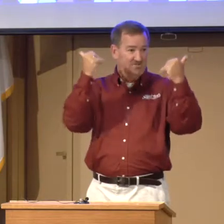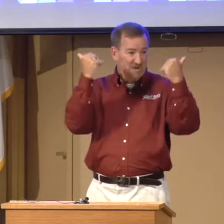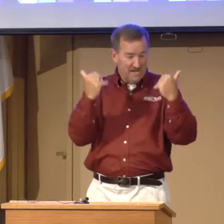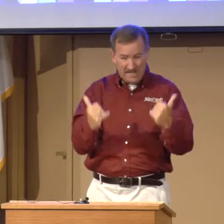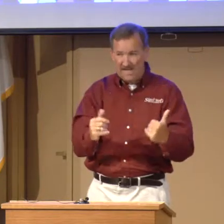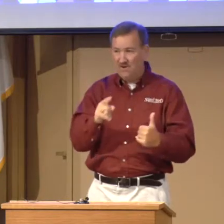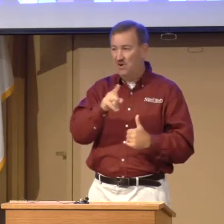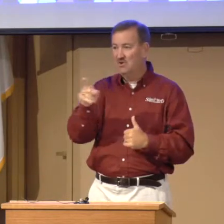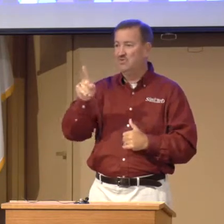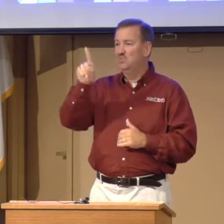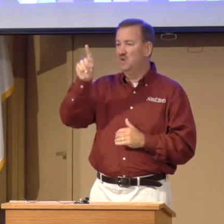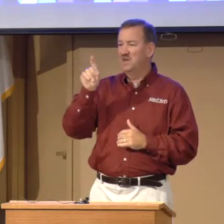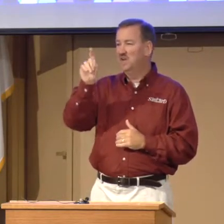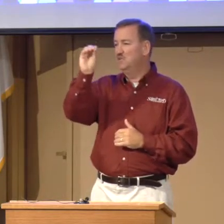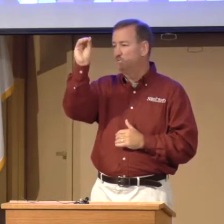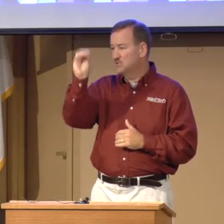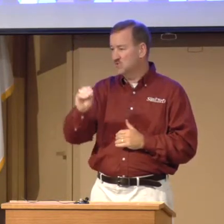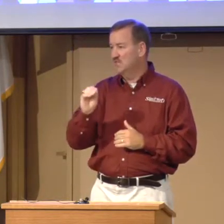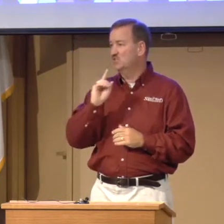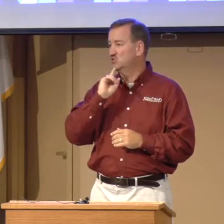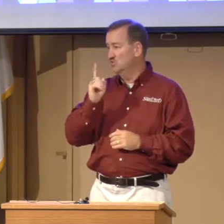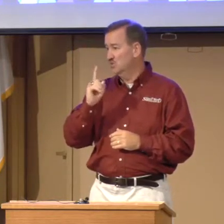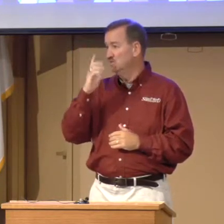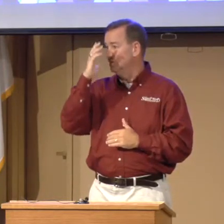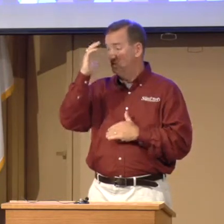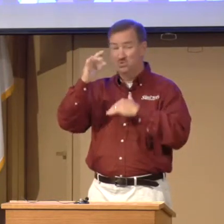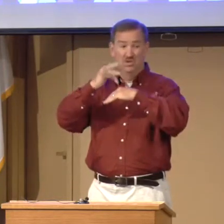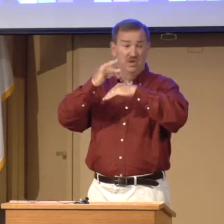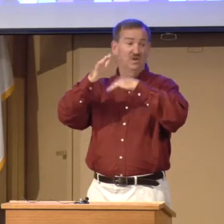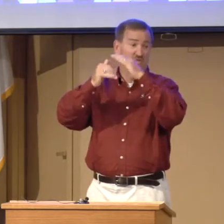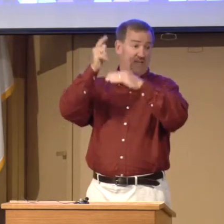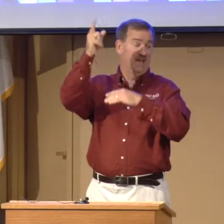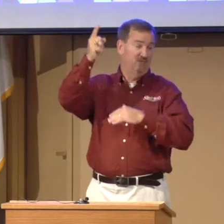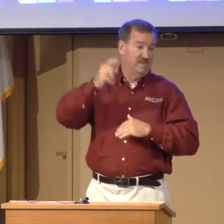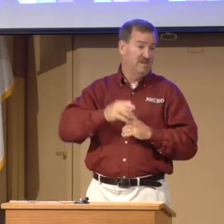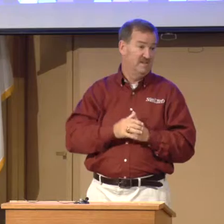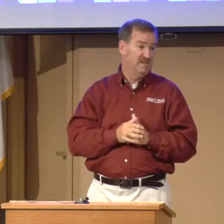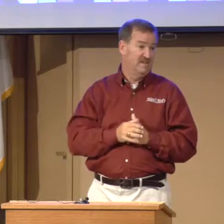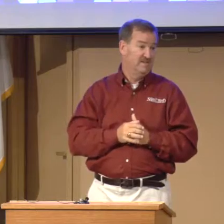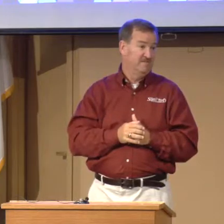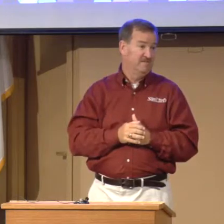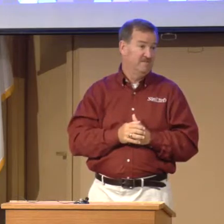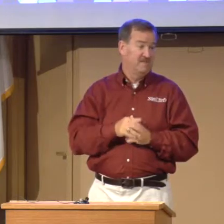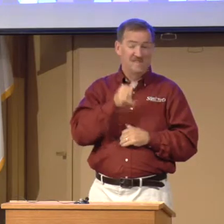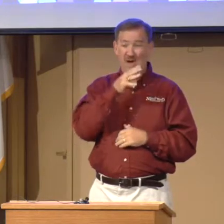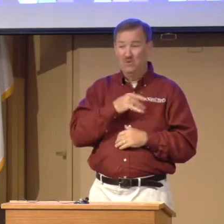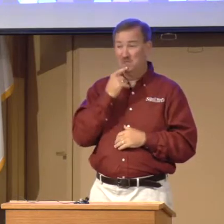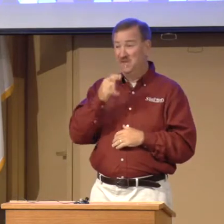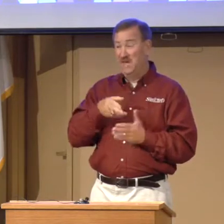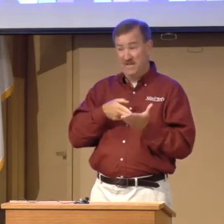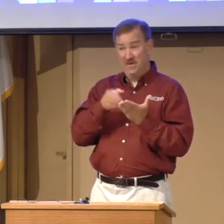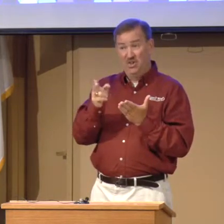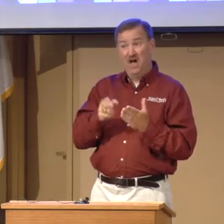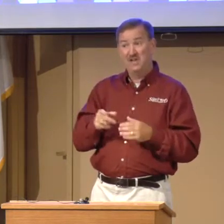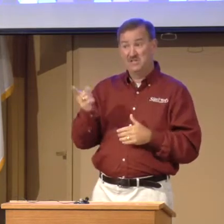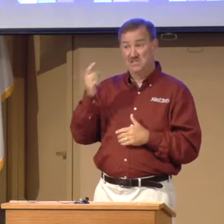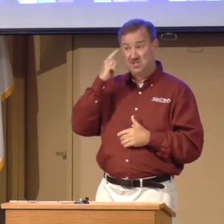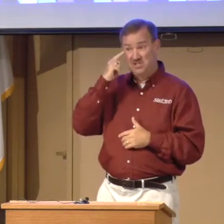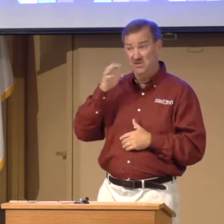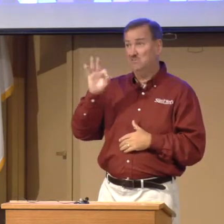right now, are you 100% sure that you would go to heaven? That woman, in all honesty, she thought